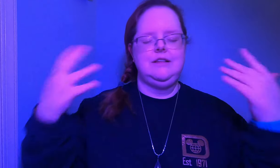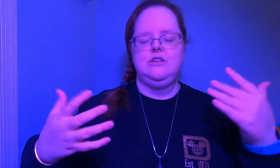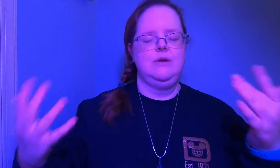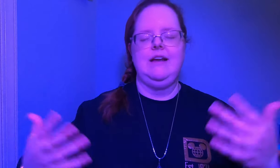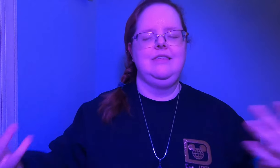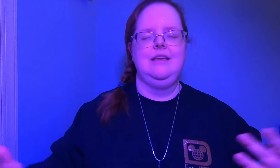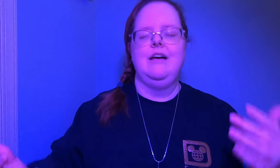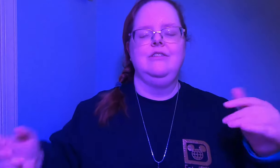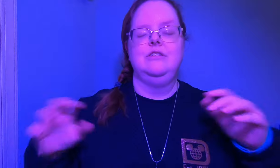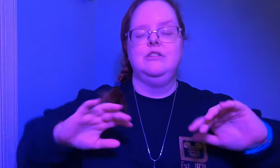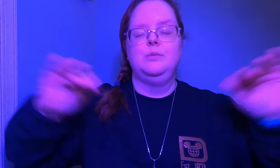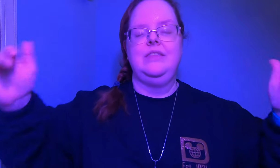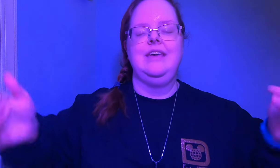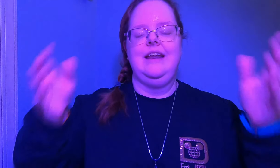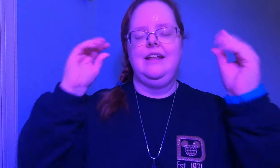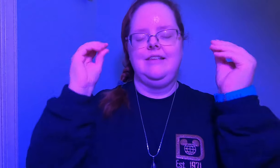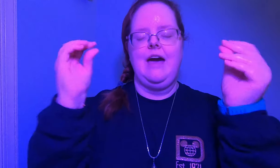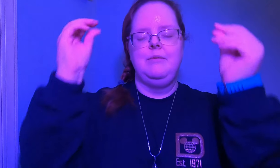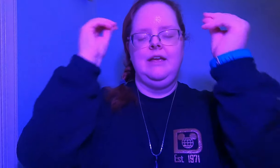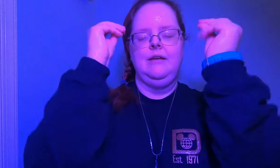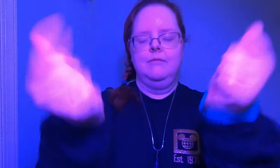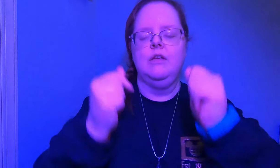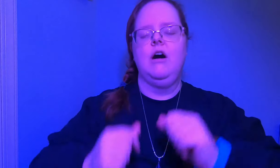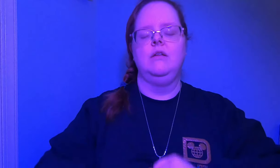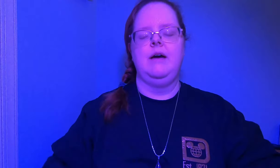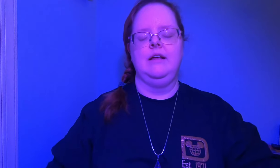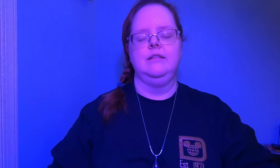need to do anything else to spread that it's happening automatically